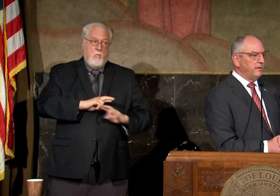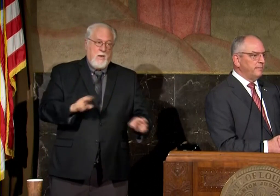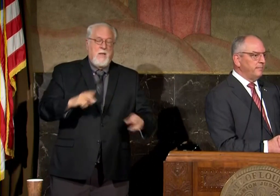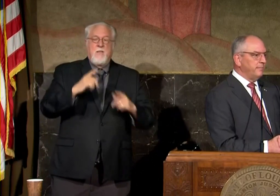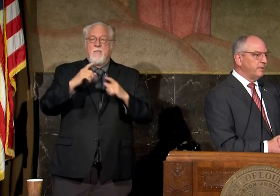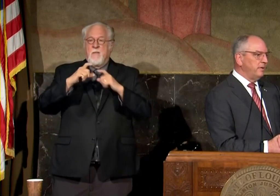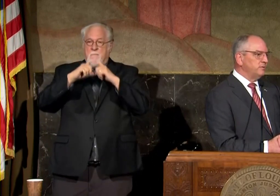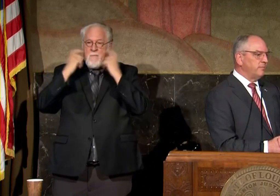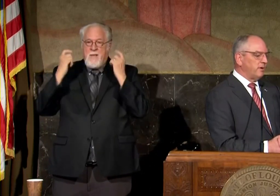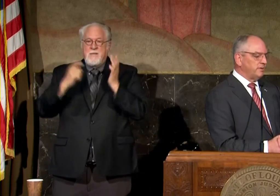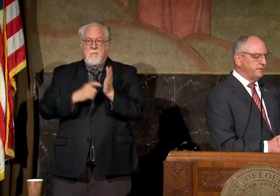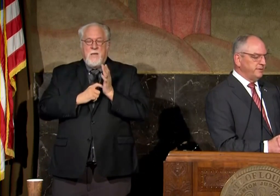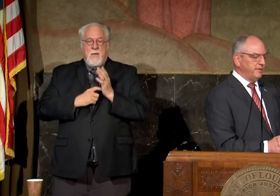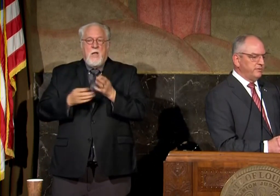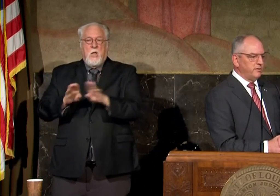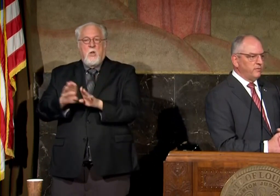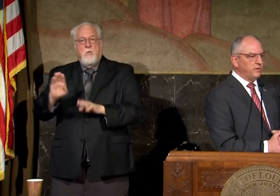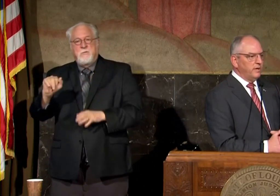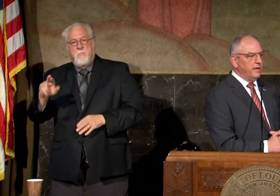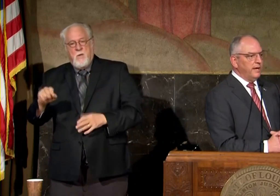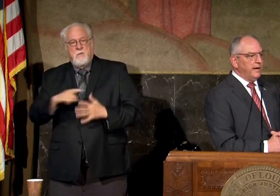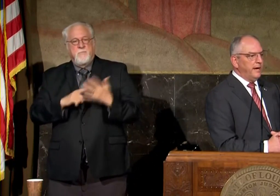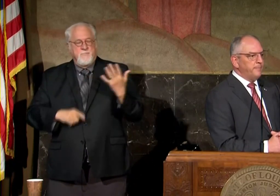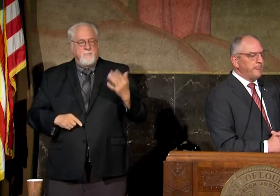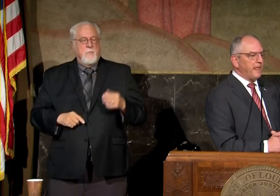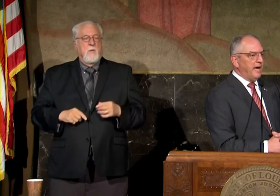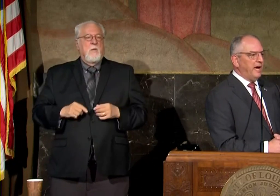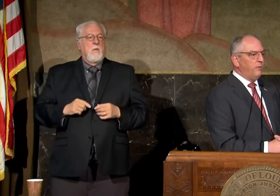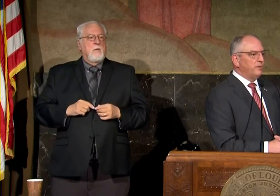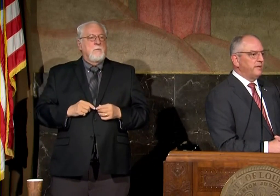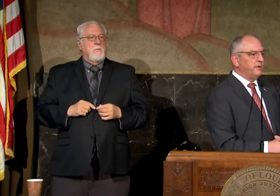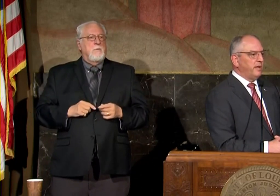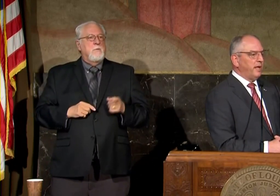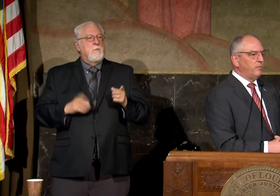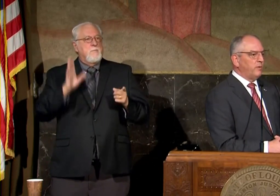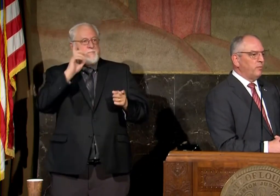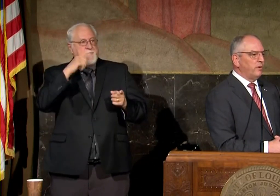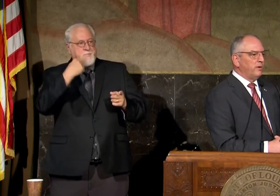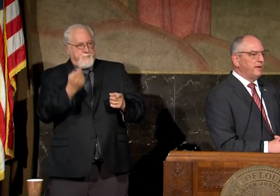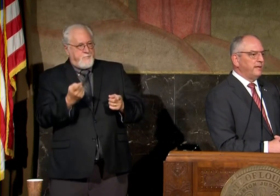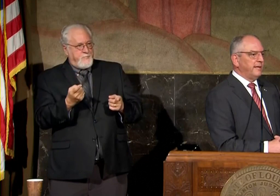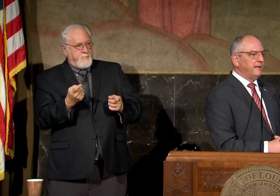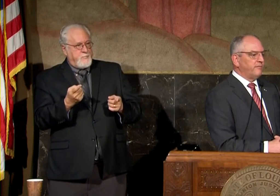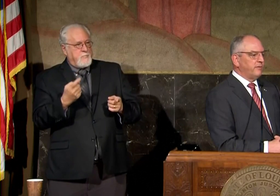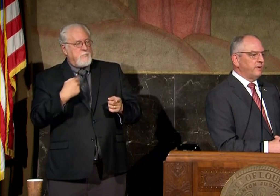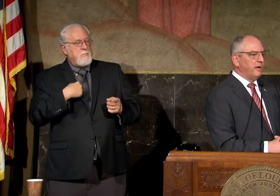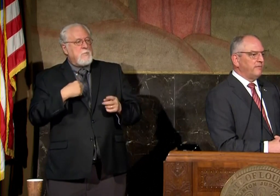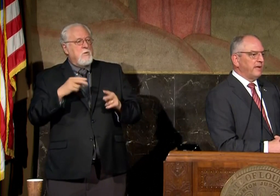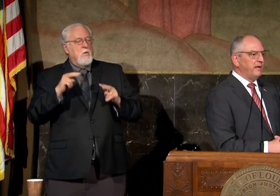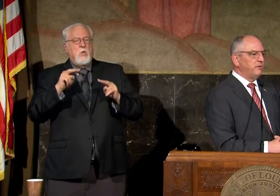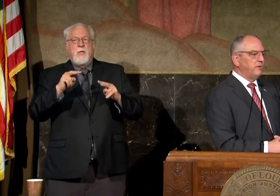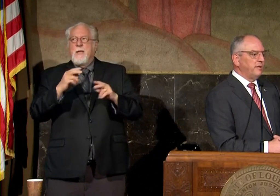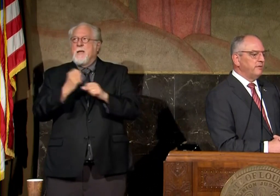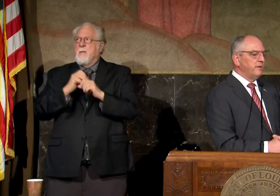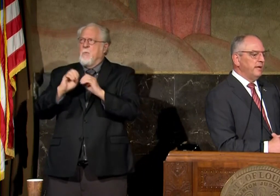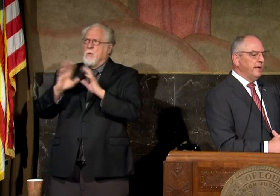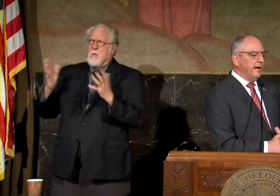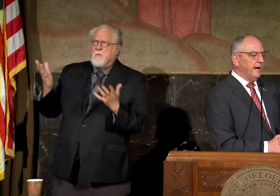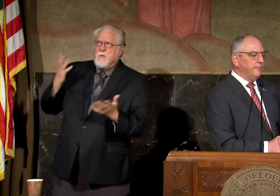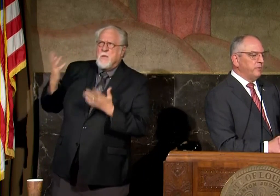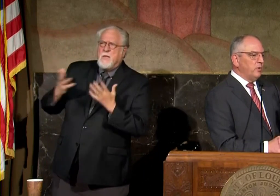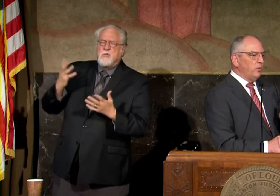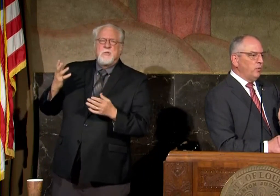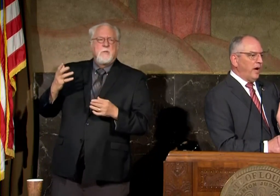the close the bars and and so forth um i will tell you and we're looking to get further clarification on this